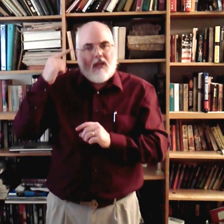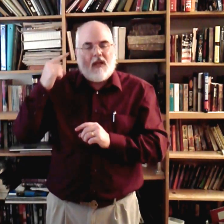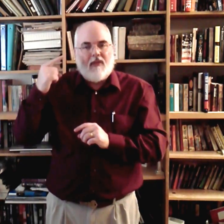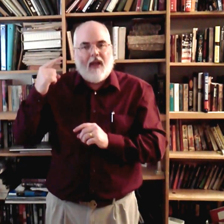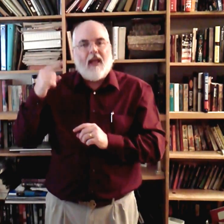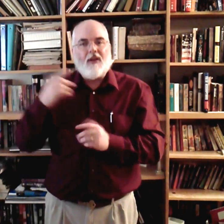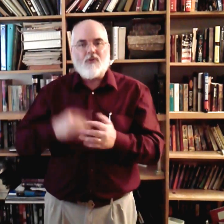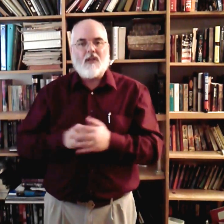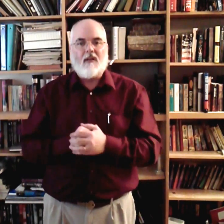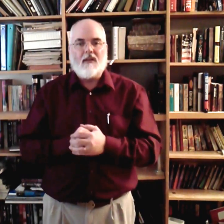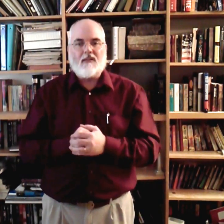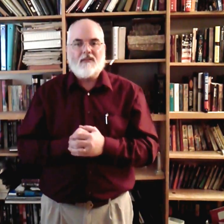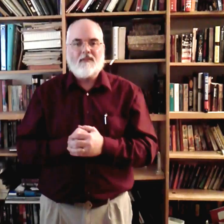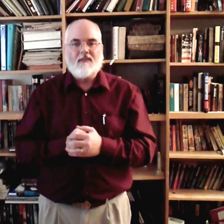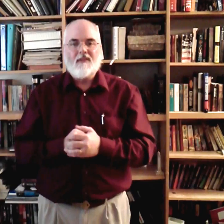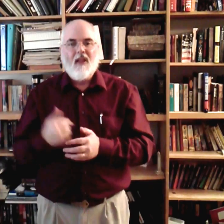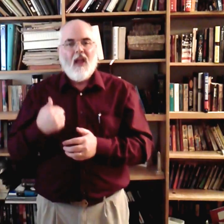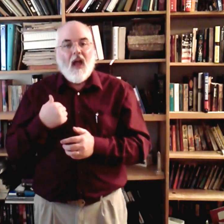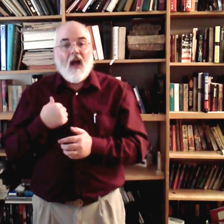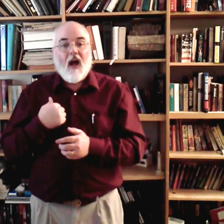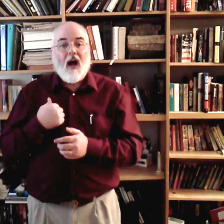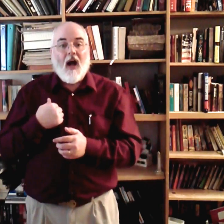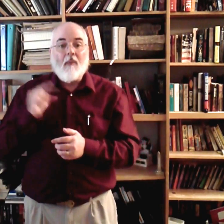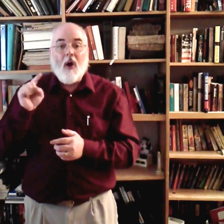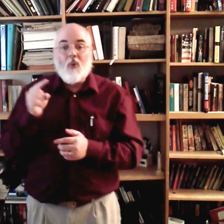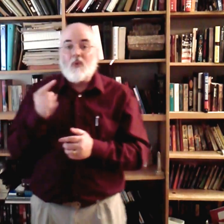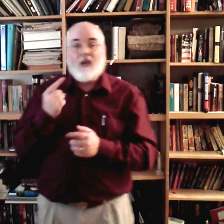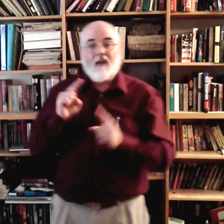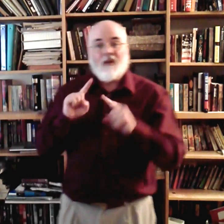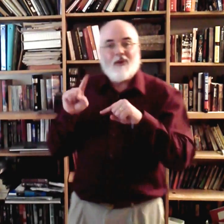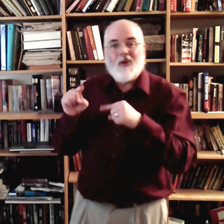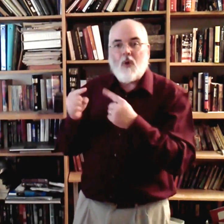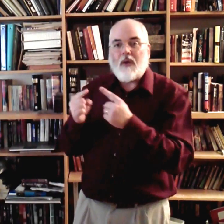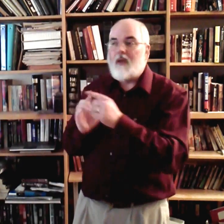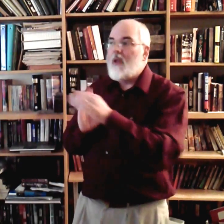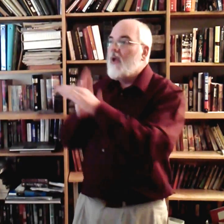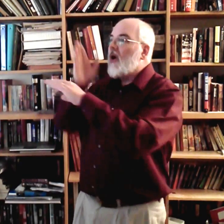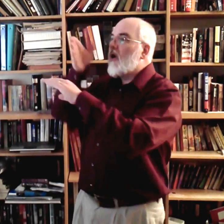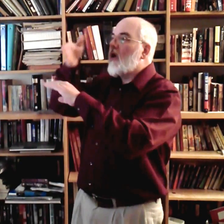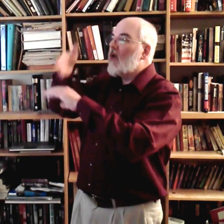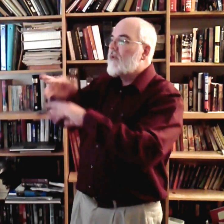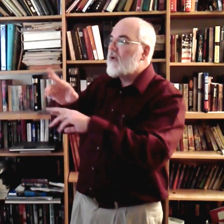meaning of that as you sign this. I'm only going over